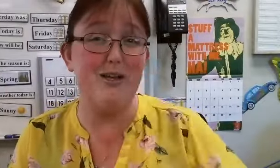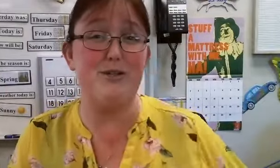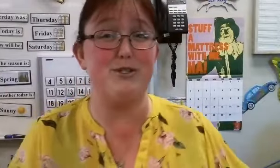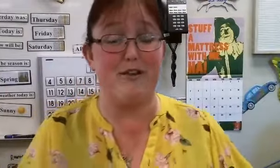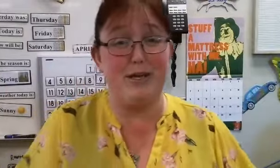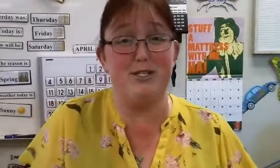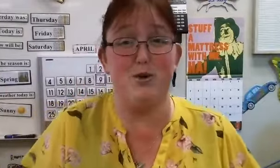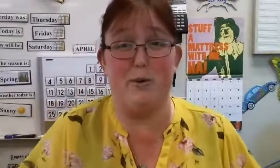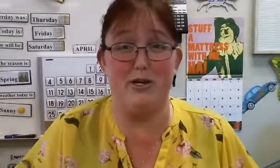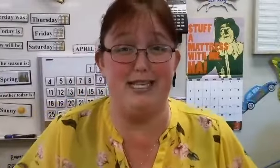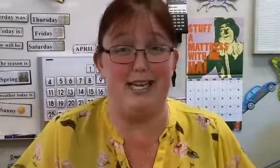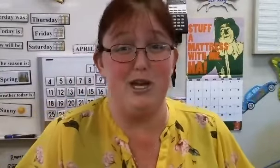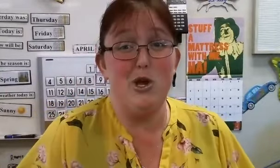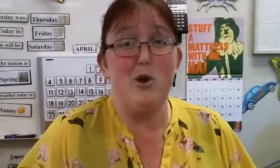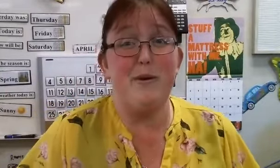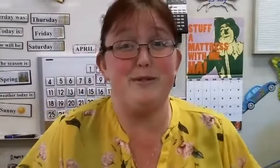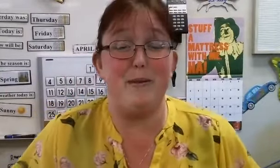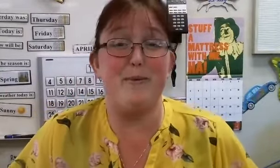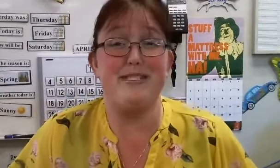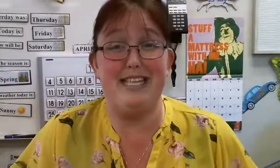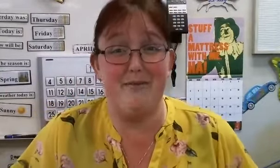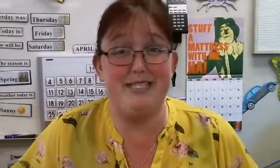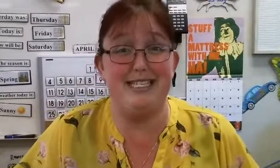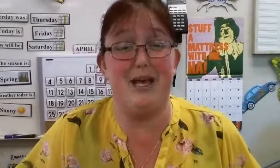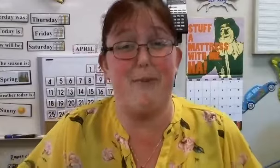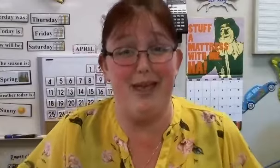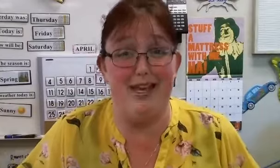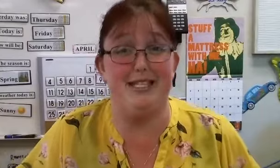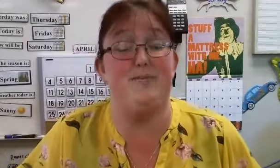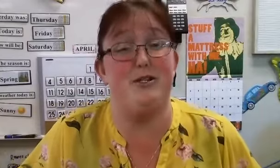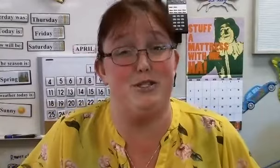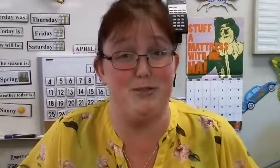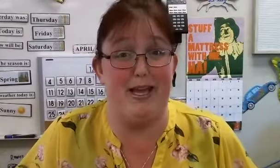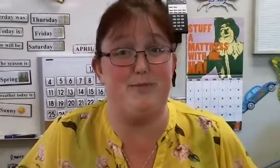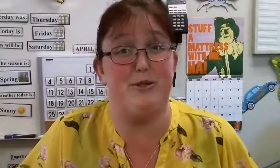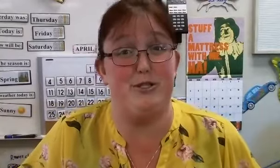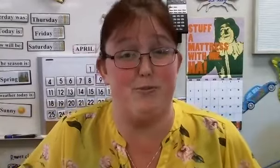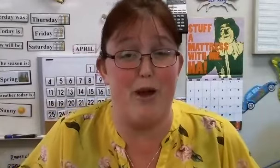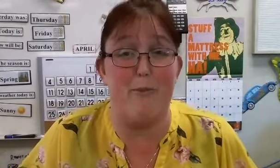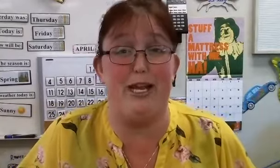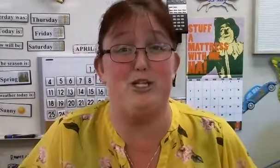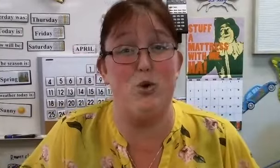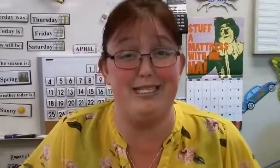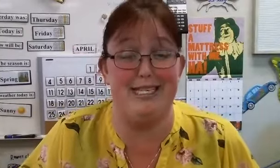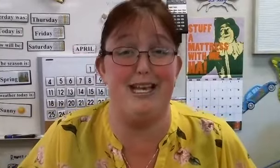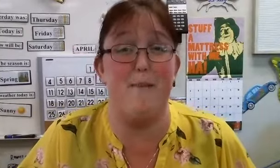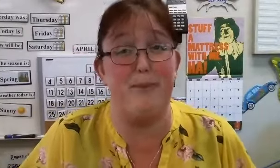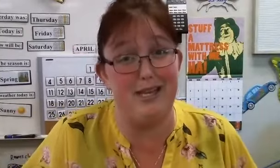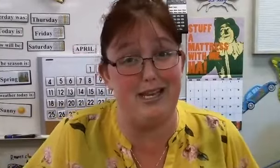that includes yourself because you're a person. We respect people's differences, opinions, personal space, personal property, choices, ability